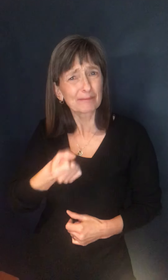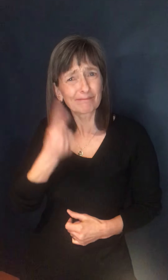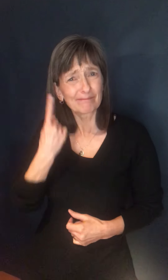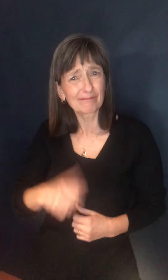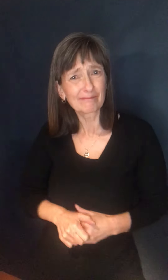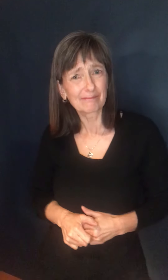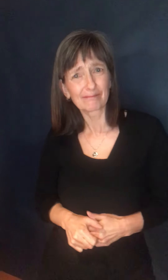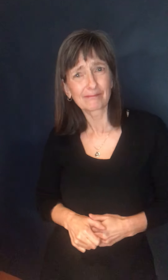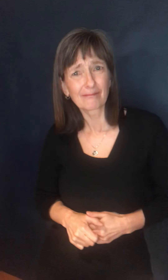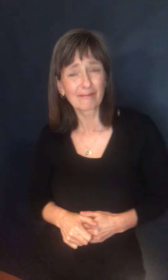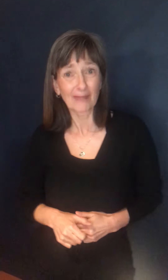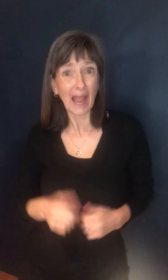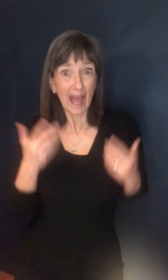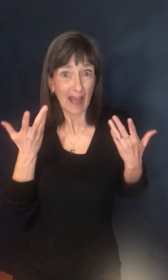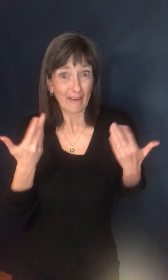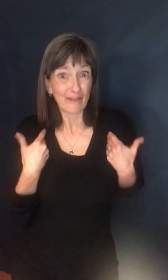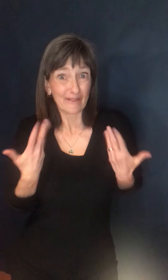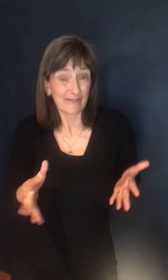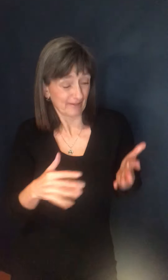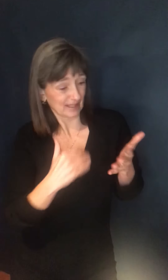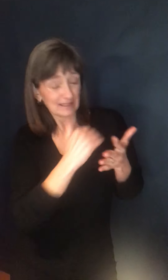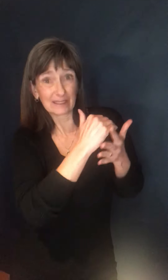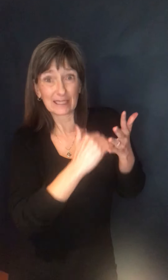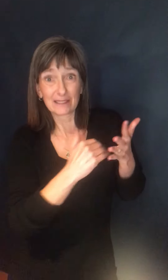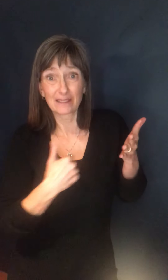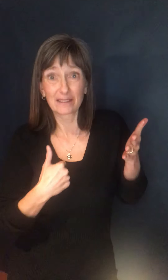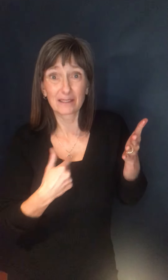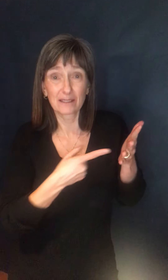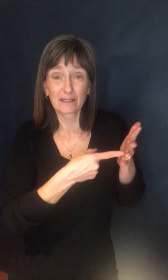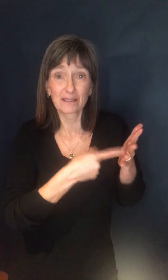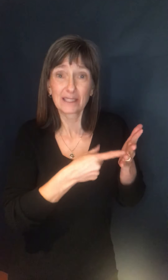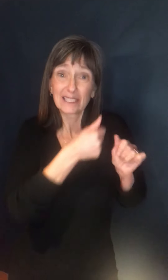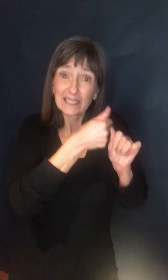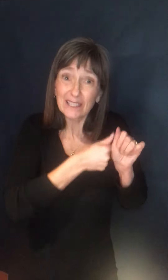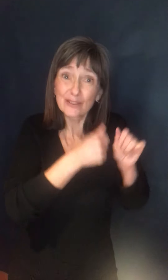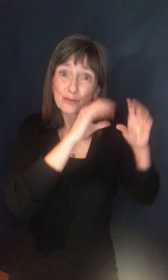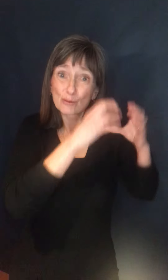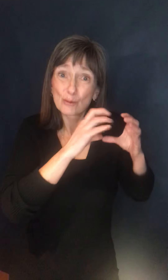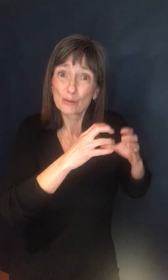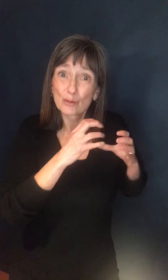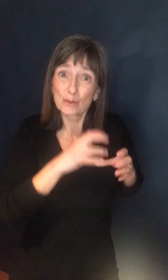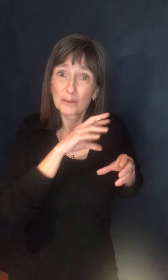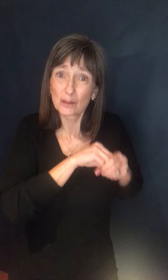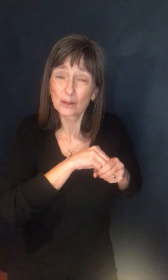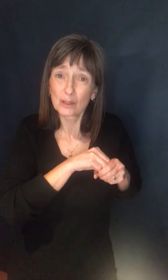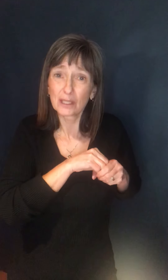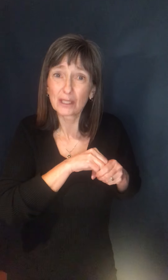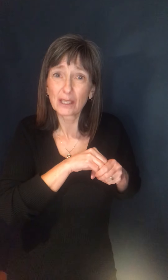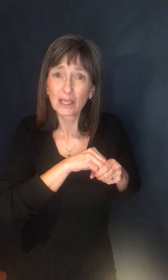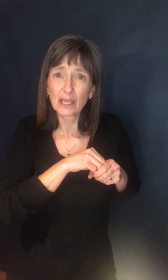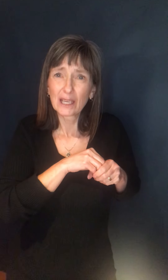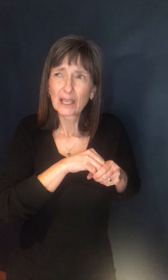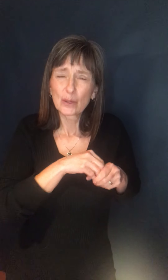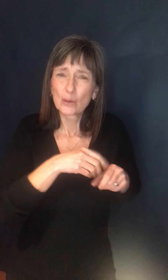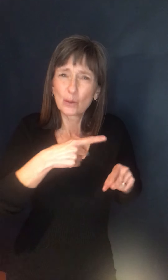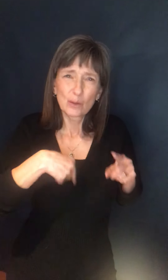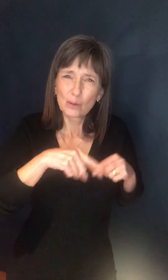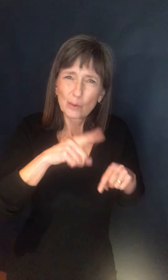we have the list of people of each of the groups. I mean, we can't differentiate every single essential